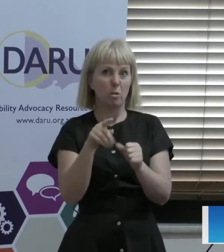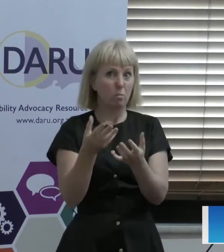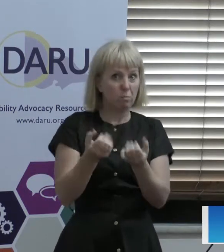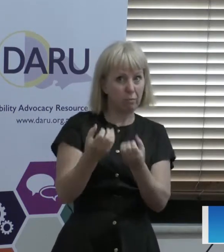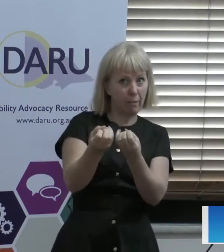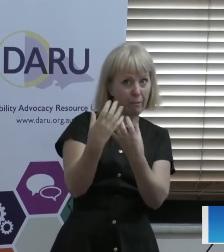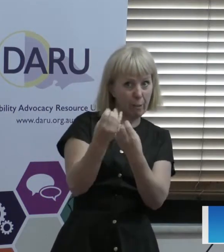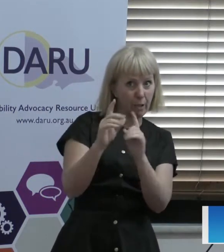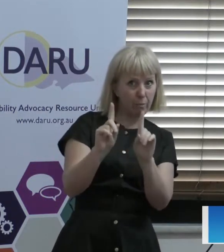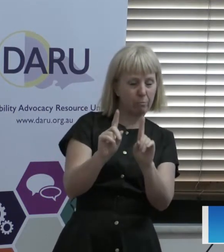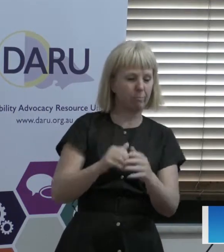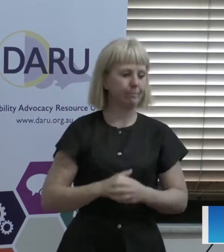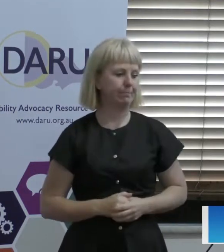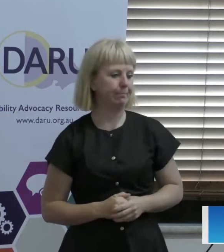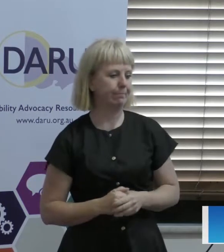process?